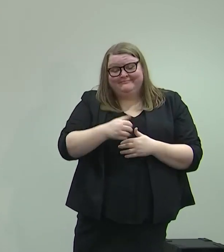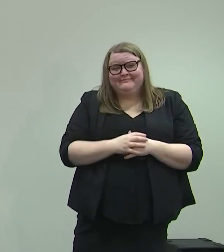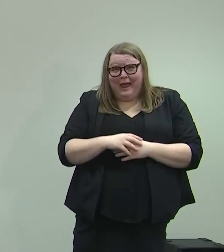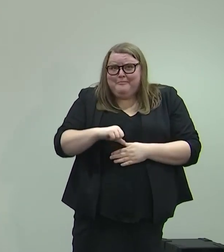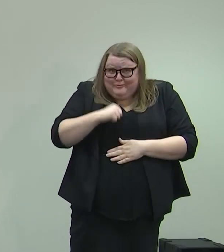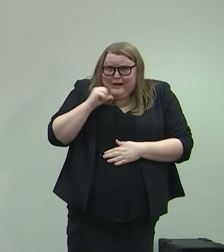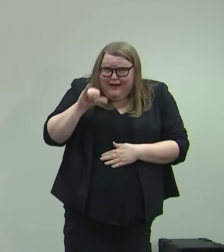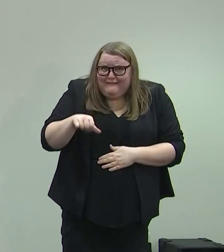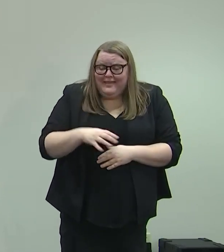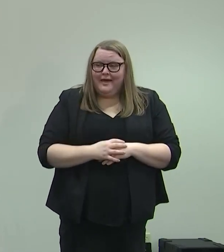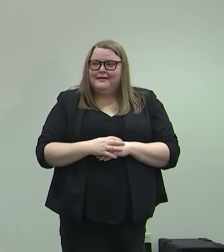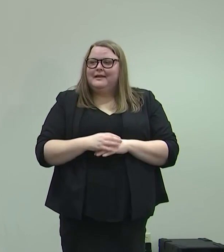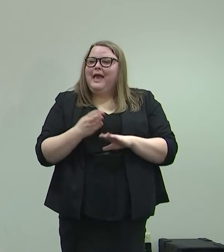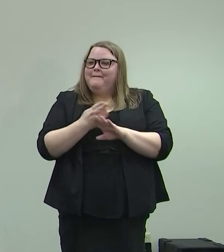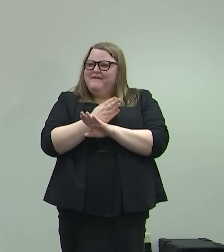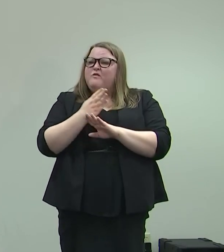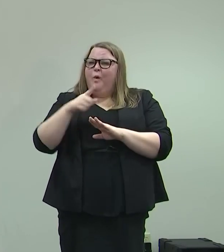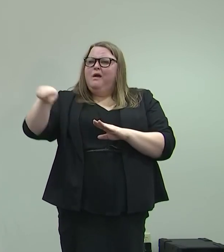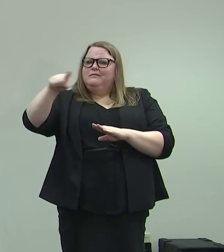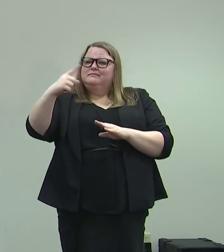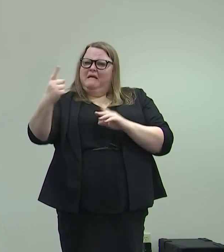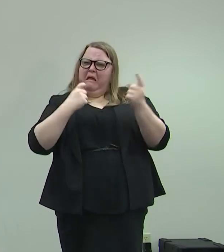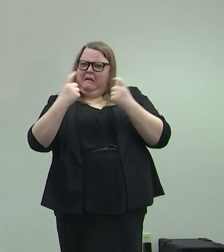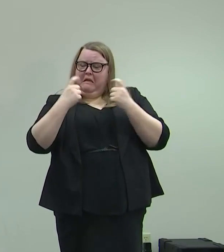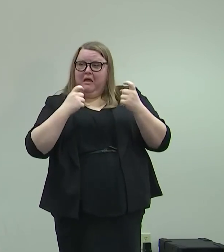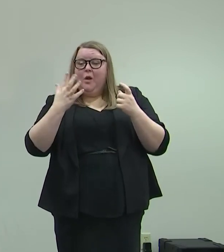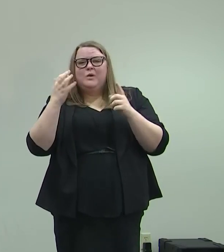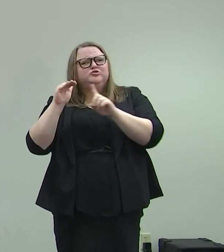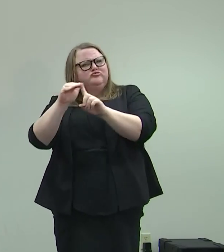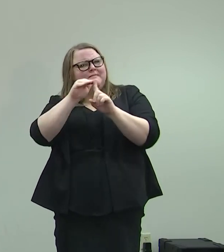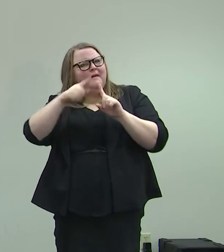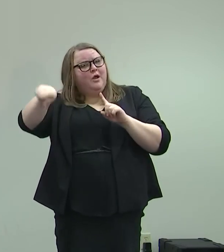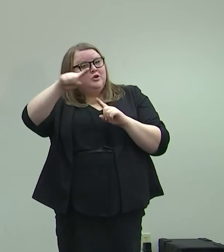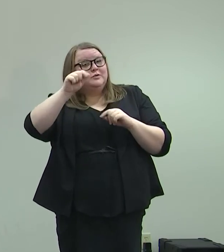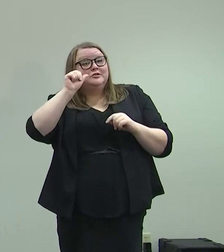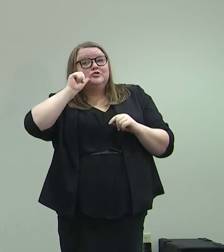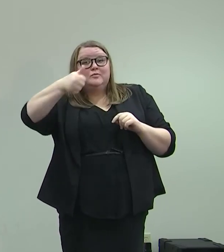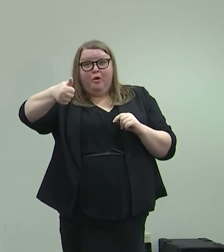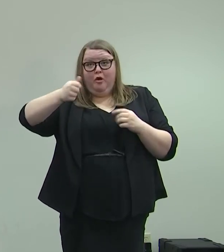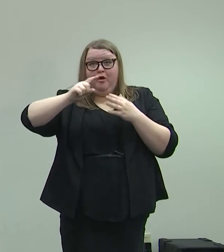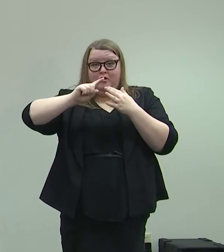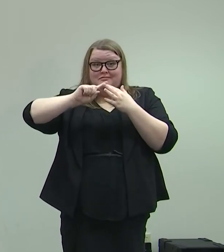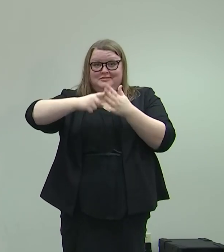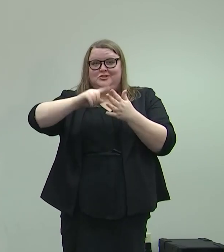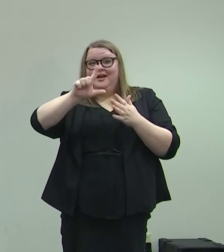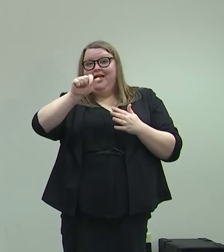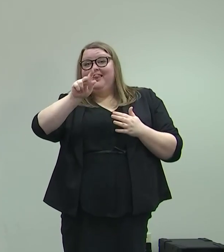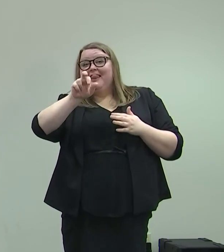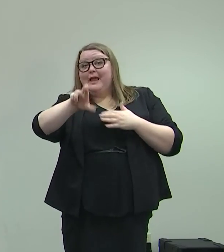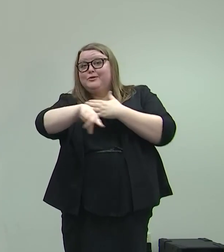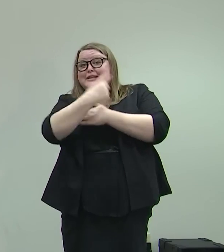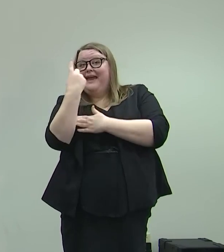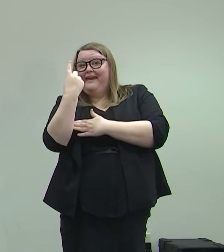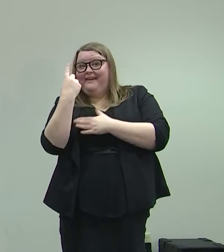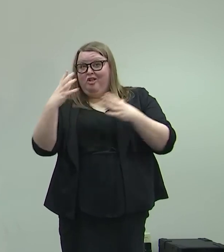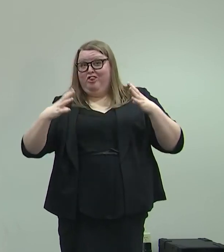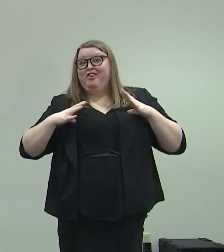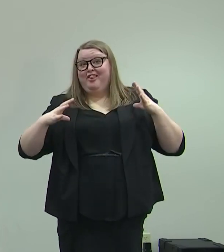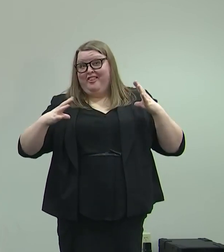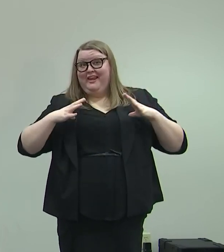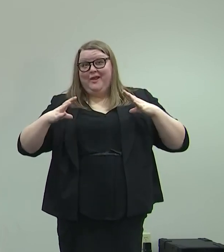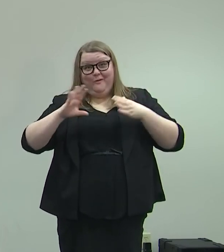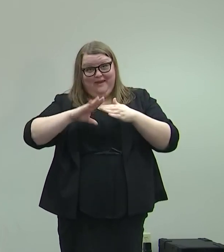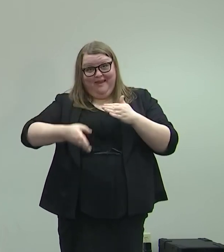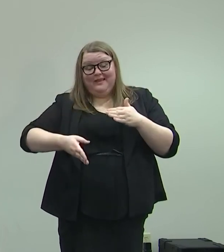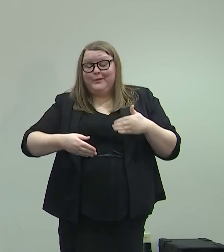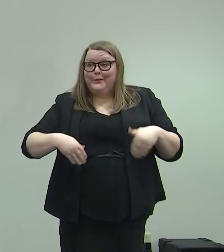Before I take some questions, I want to remind everybody, tomorrow starts Labor Day weekend, official end